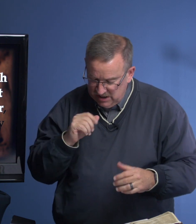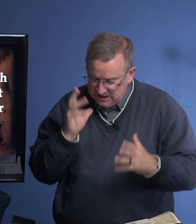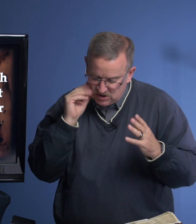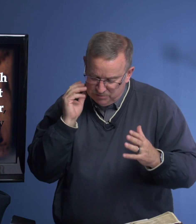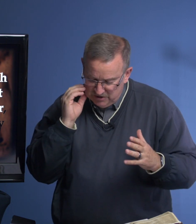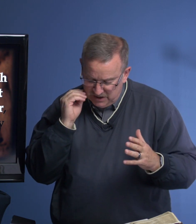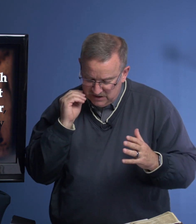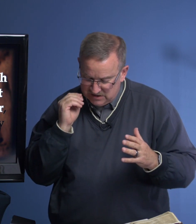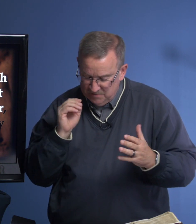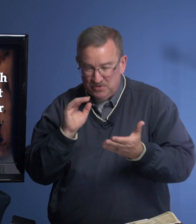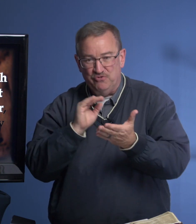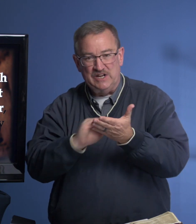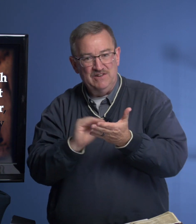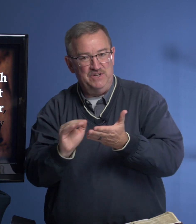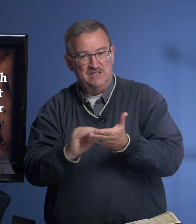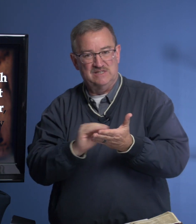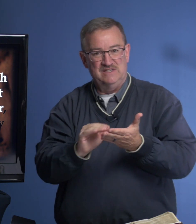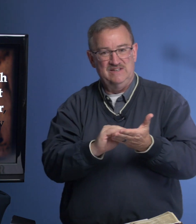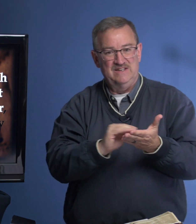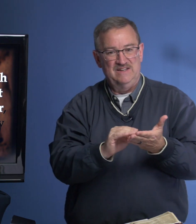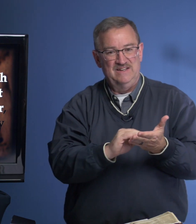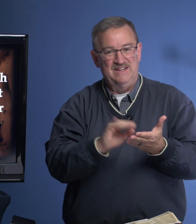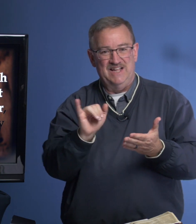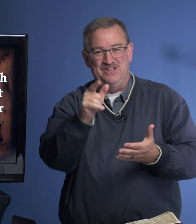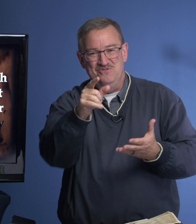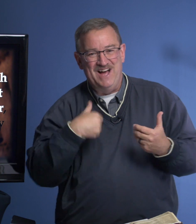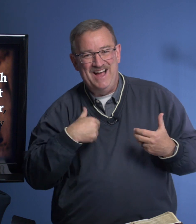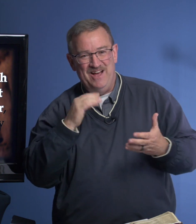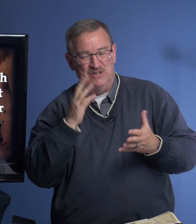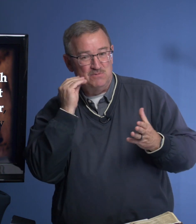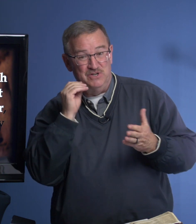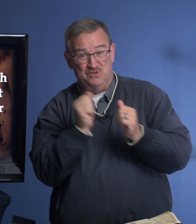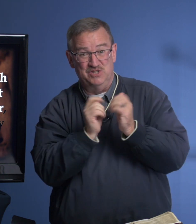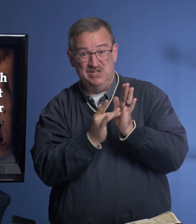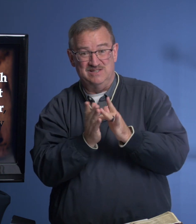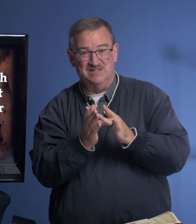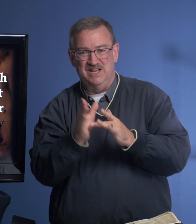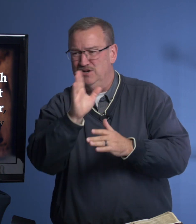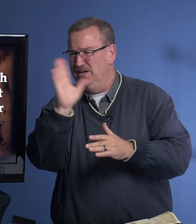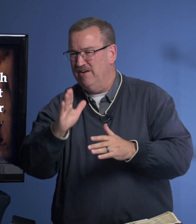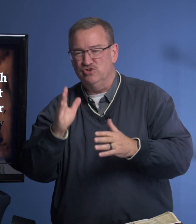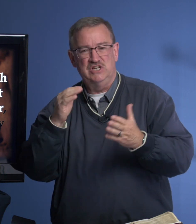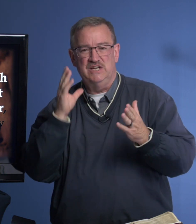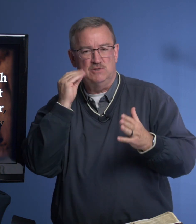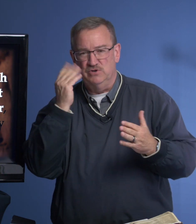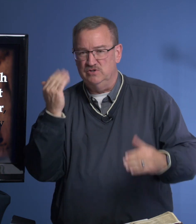She experienced forgiveness like you and I have experienced with Jesus that never she had experienced